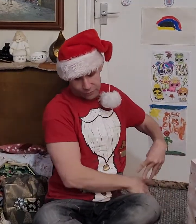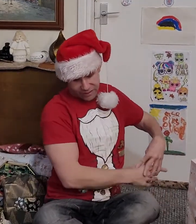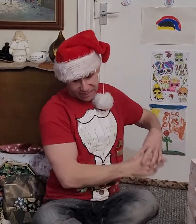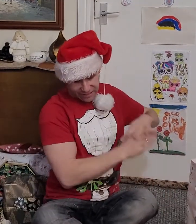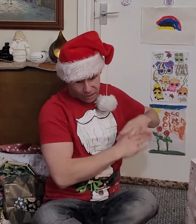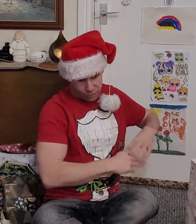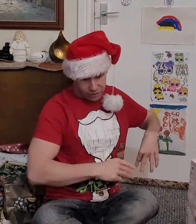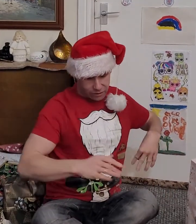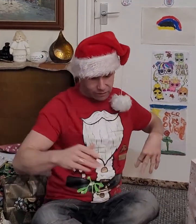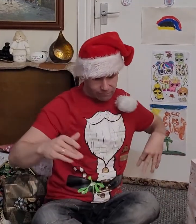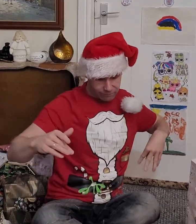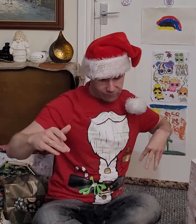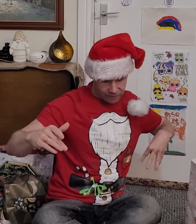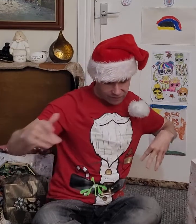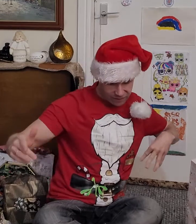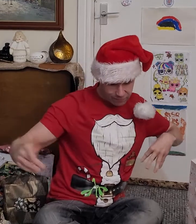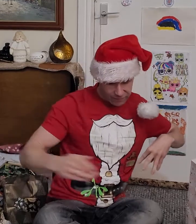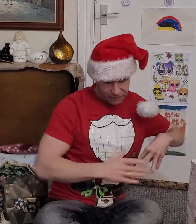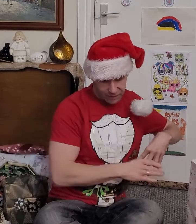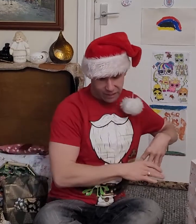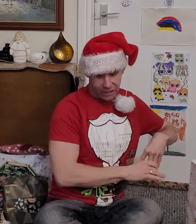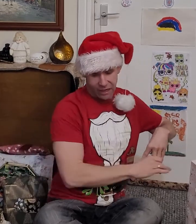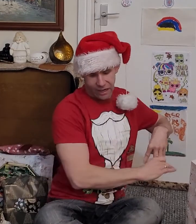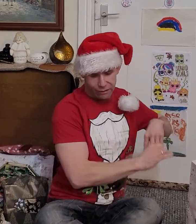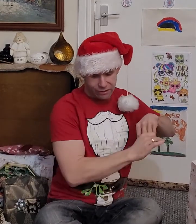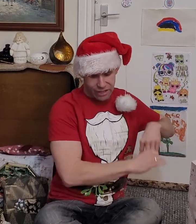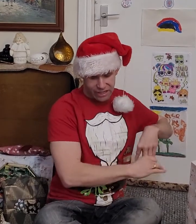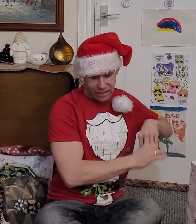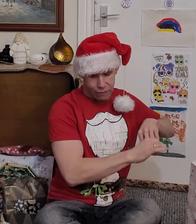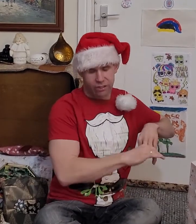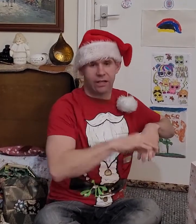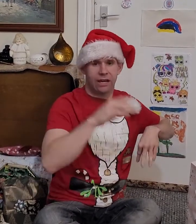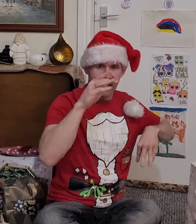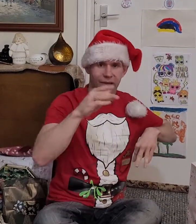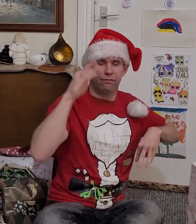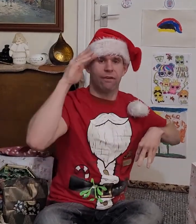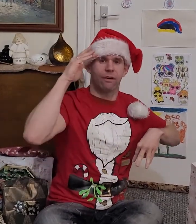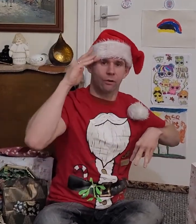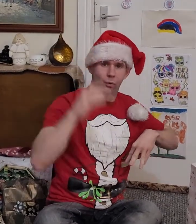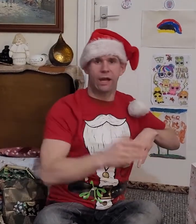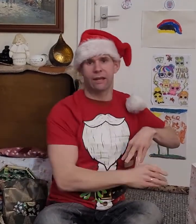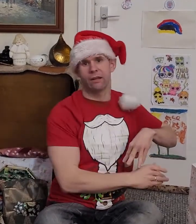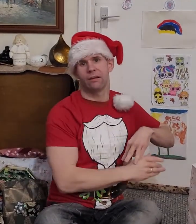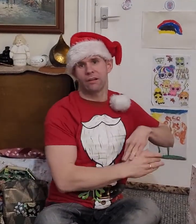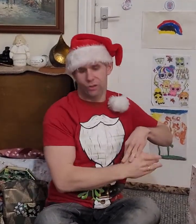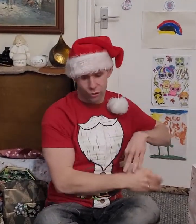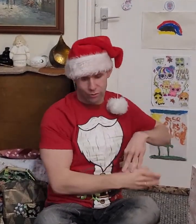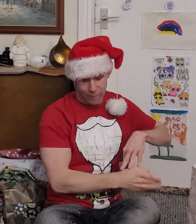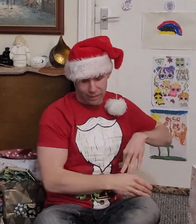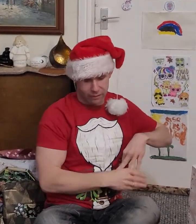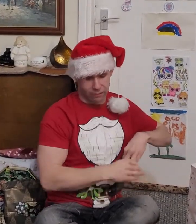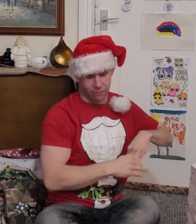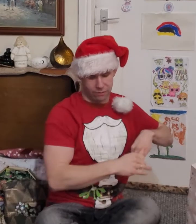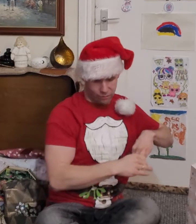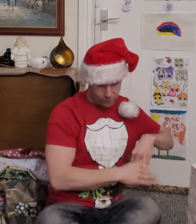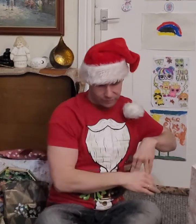to get out Then plenty How to check out If When You spend Twenty